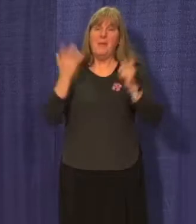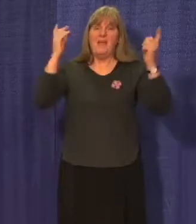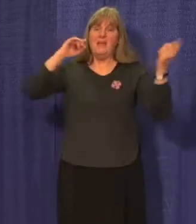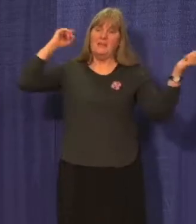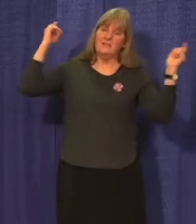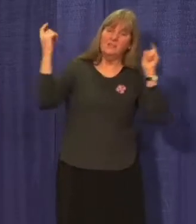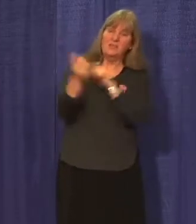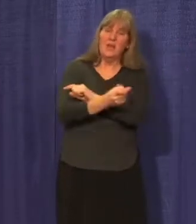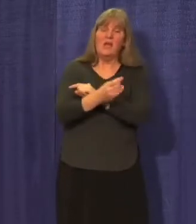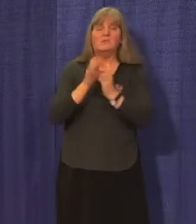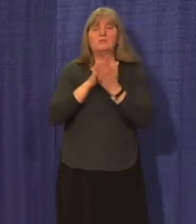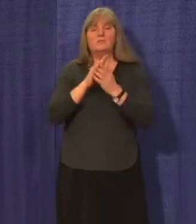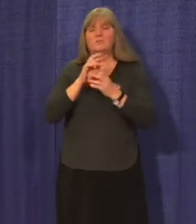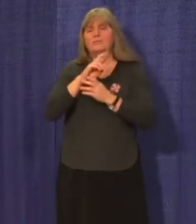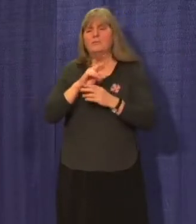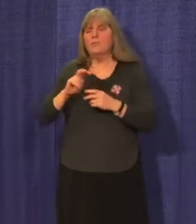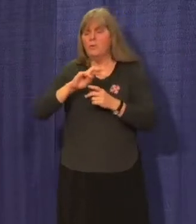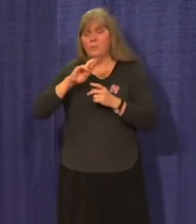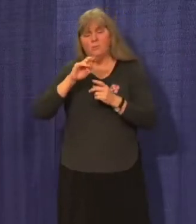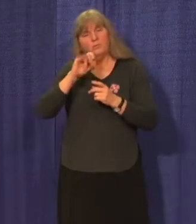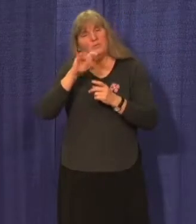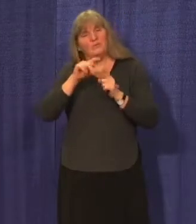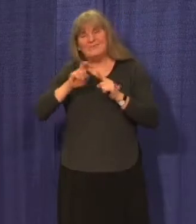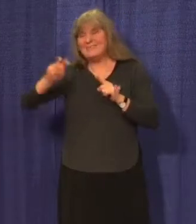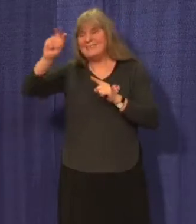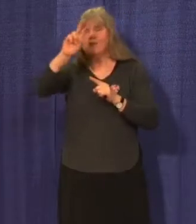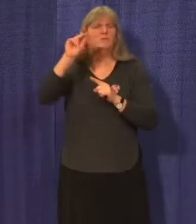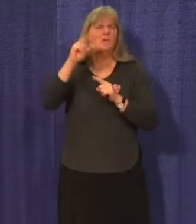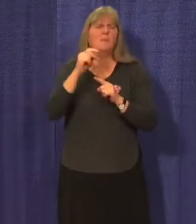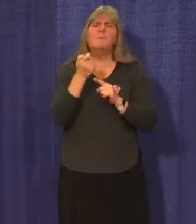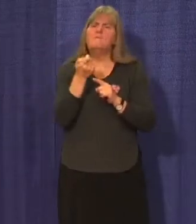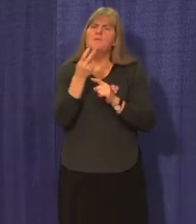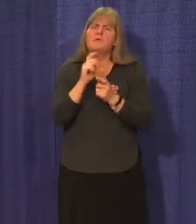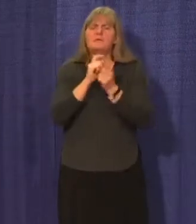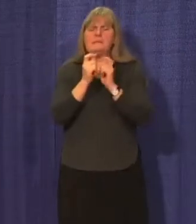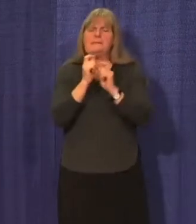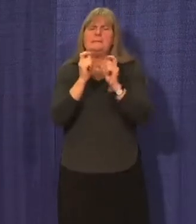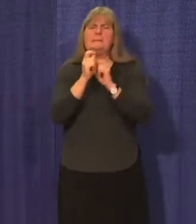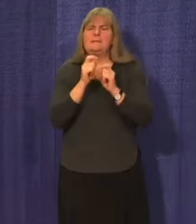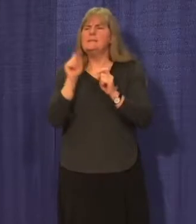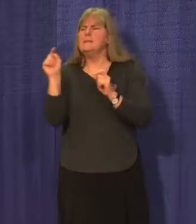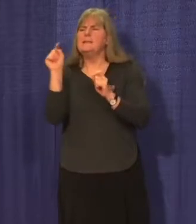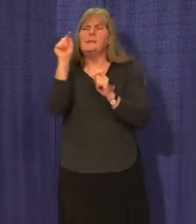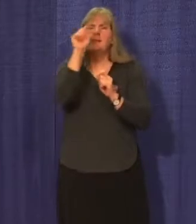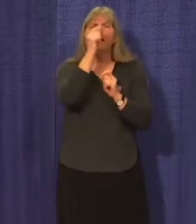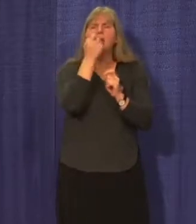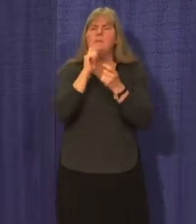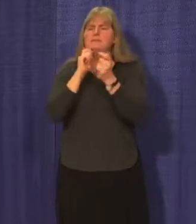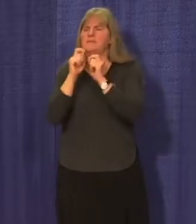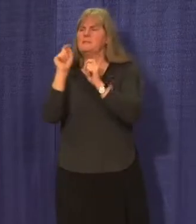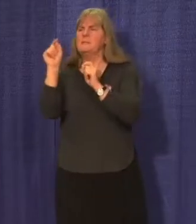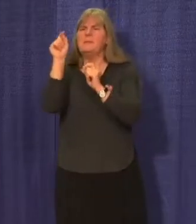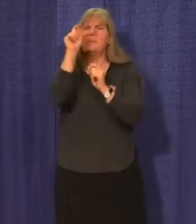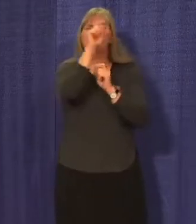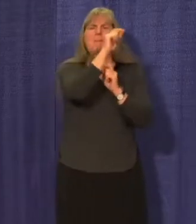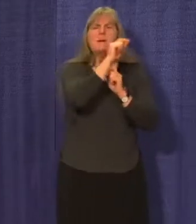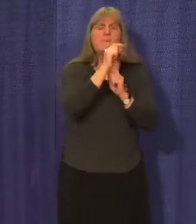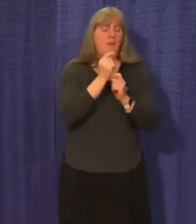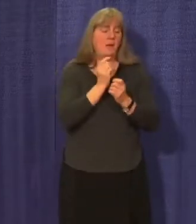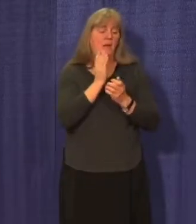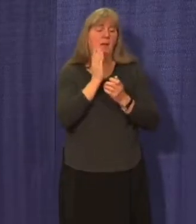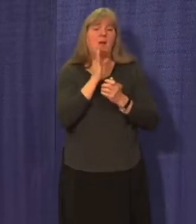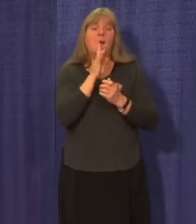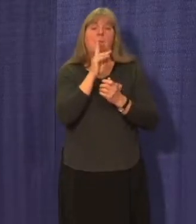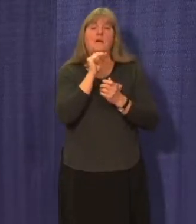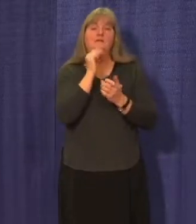existing school bus routes, but we do expect some minor changes across several routes where bus stops may be